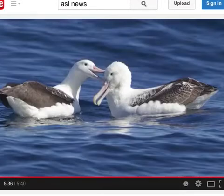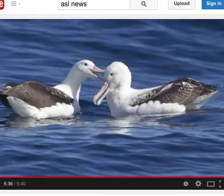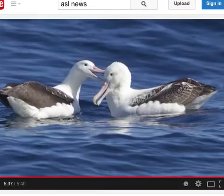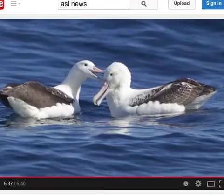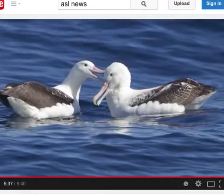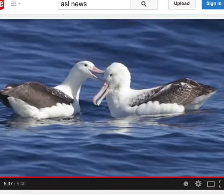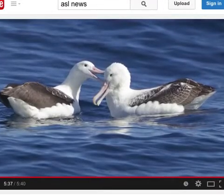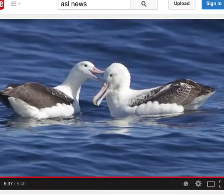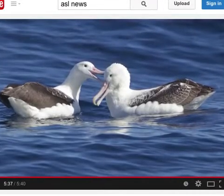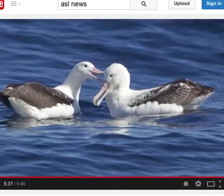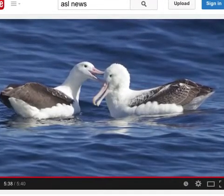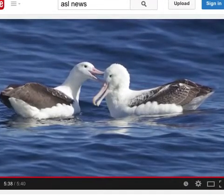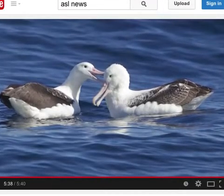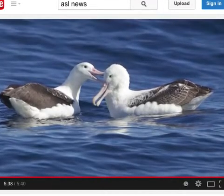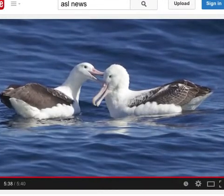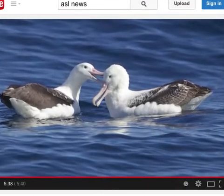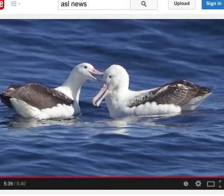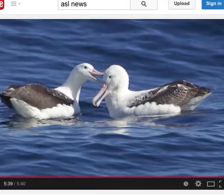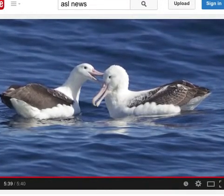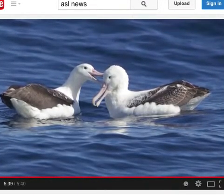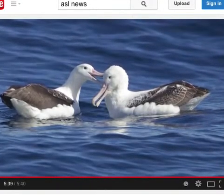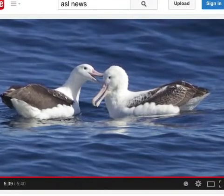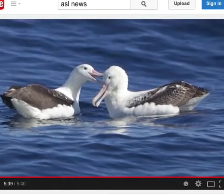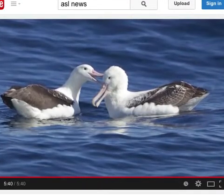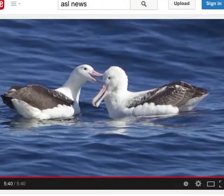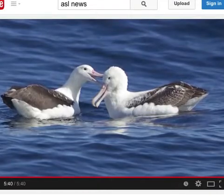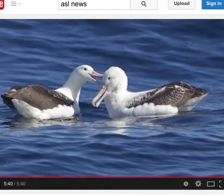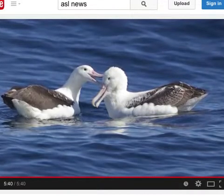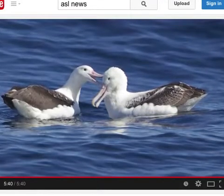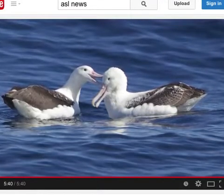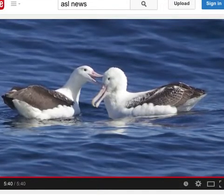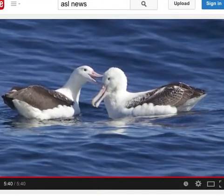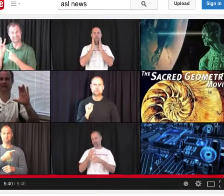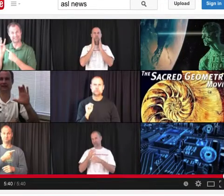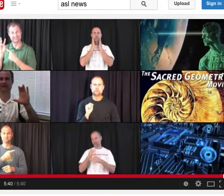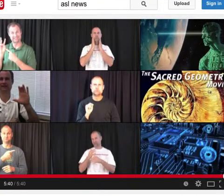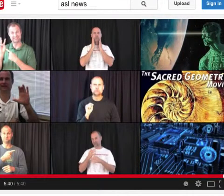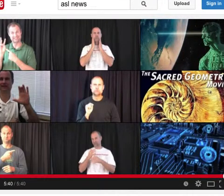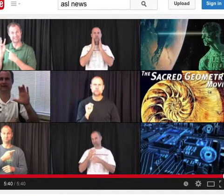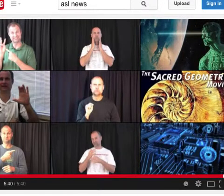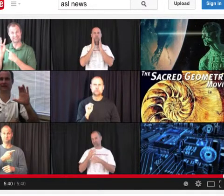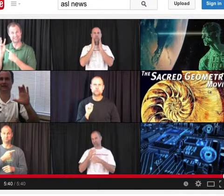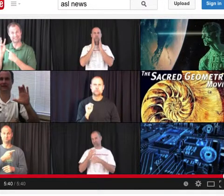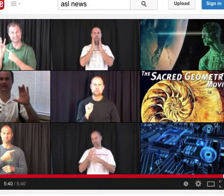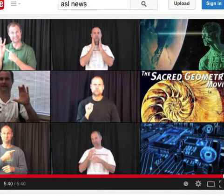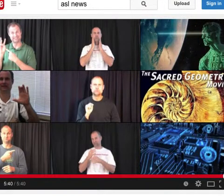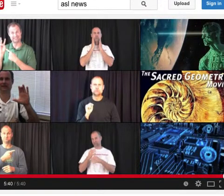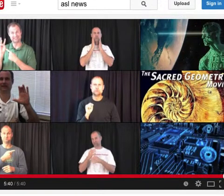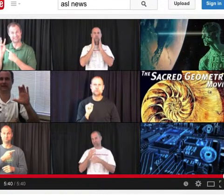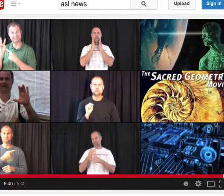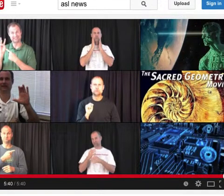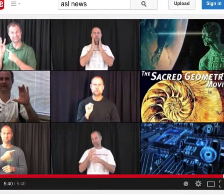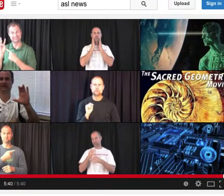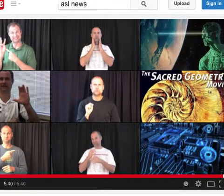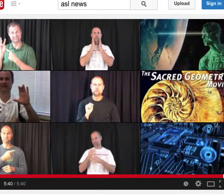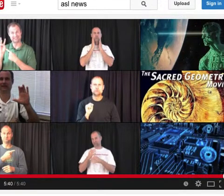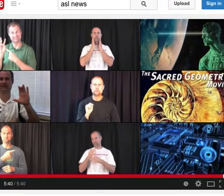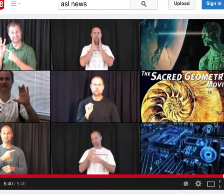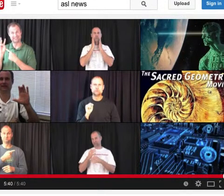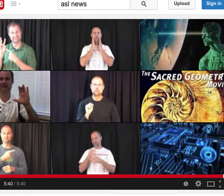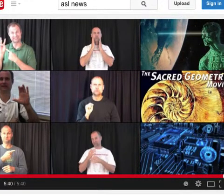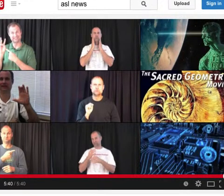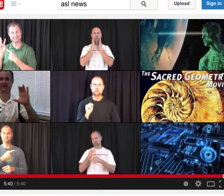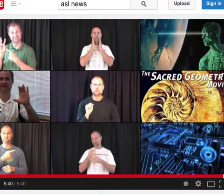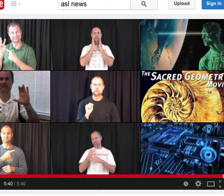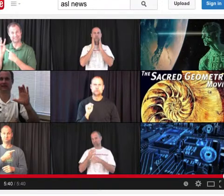Albatrosses are extremely interesting animals and they are very interesting to research. Thank you, Science Boss. Boss.